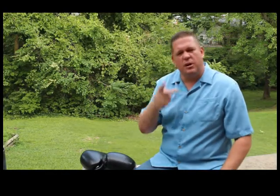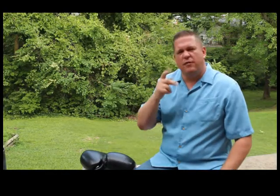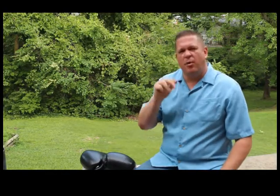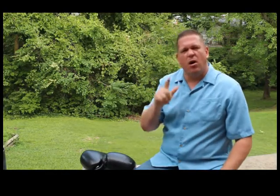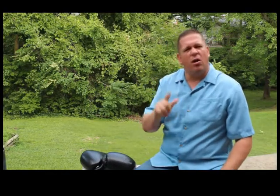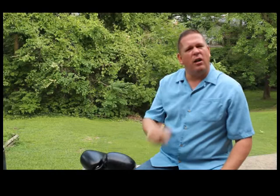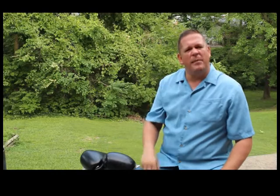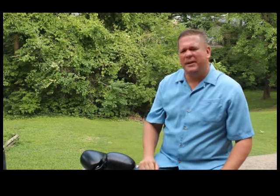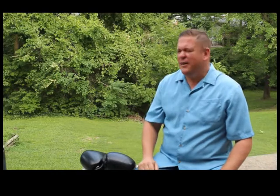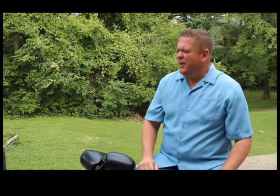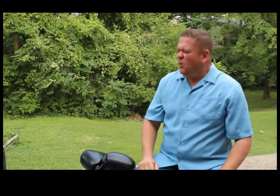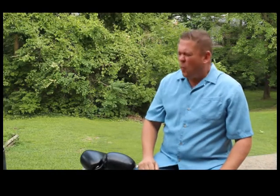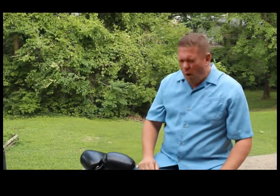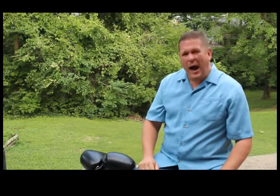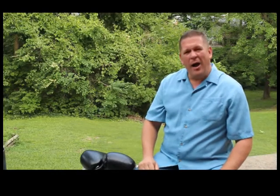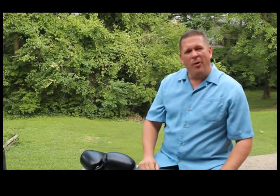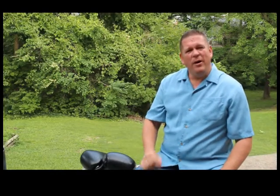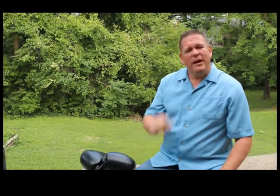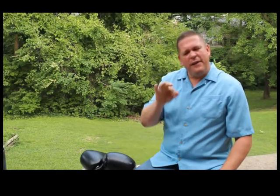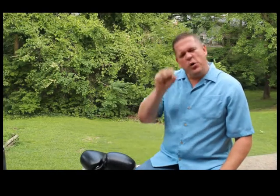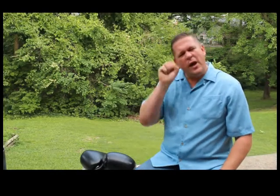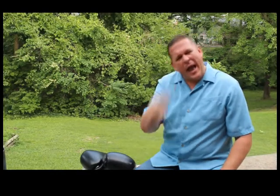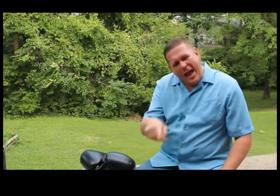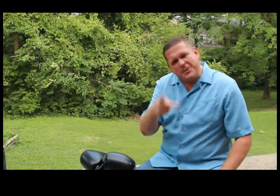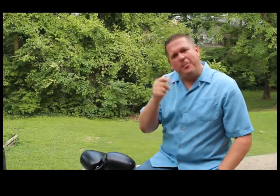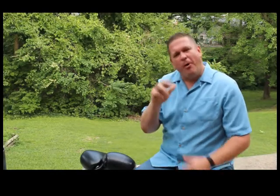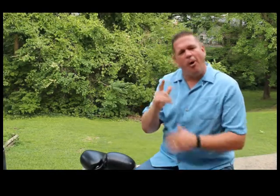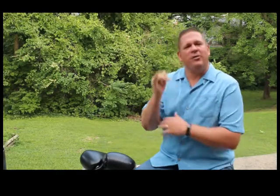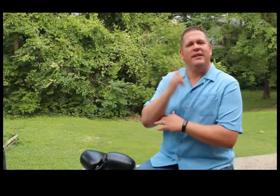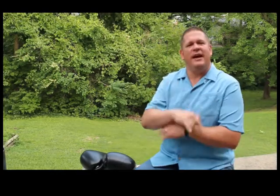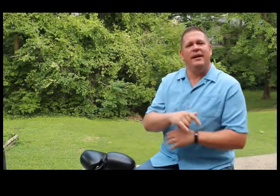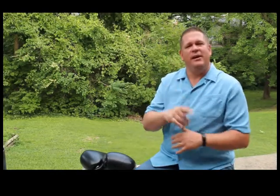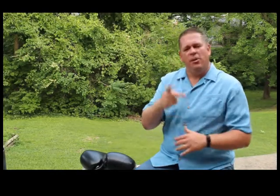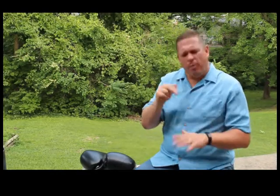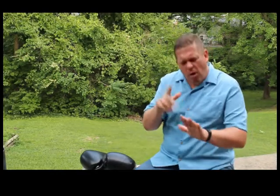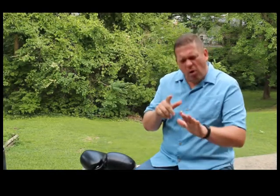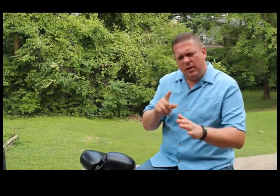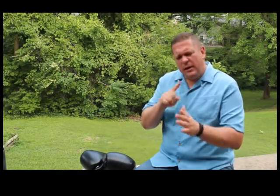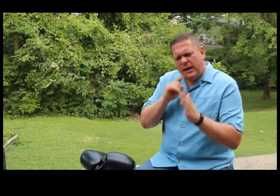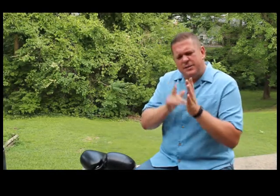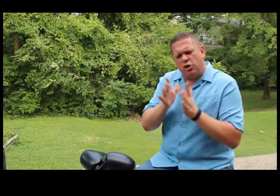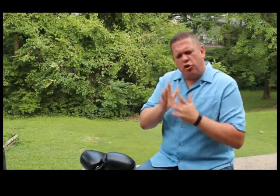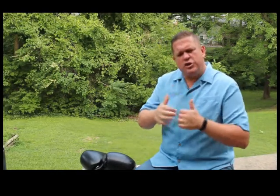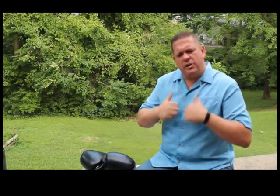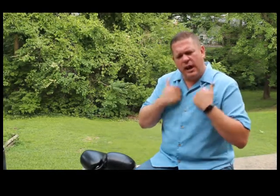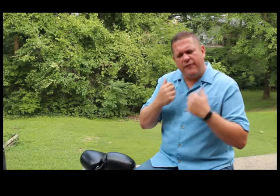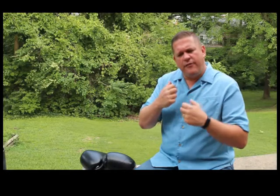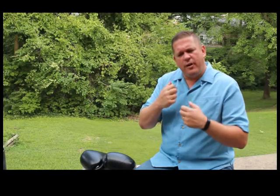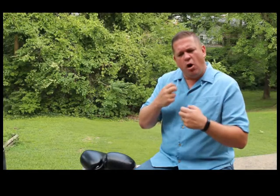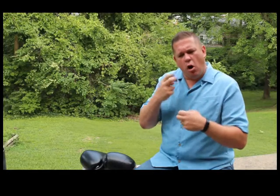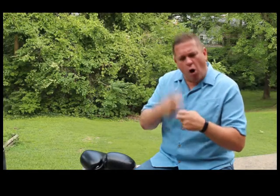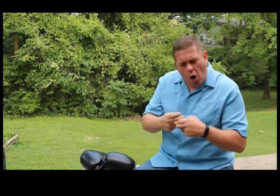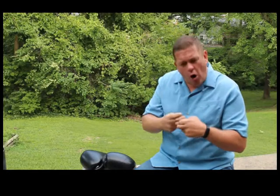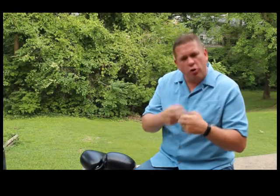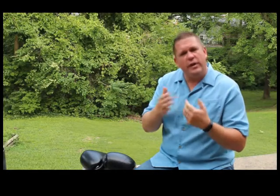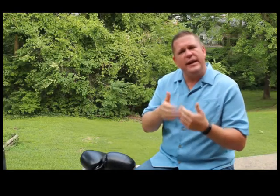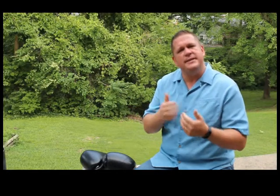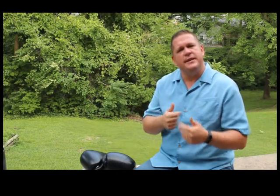of Paul. I mean, wow. If you were to ask Paul today, Paul, is the Christian life hard or easy?